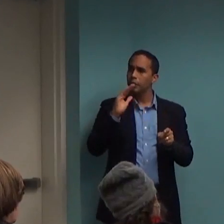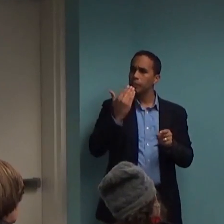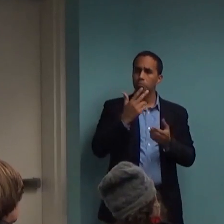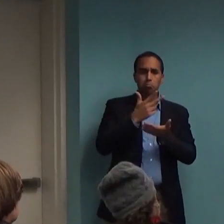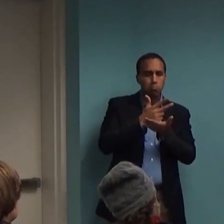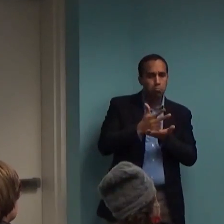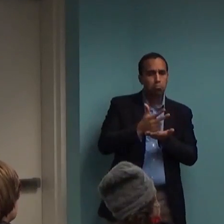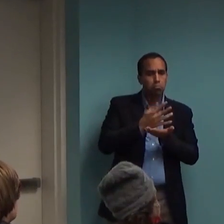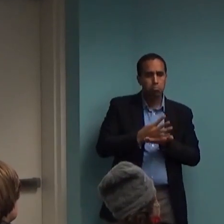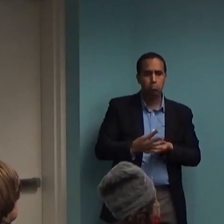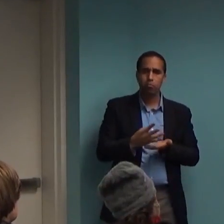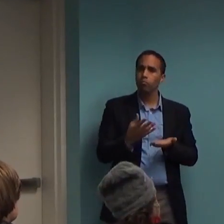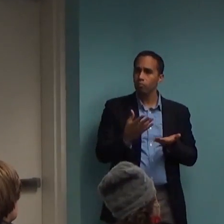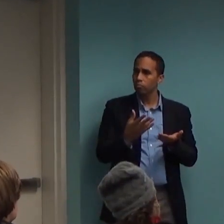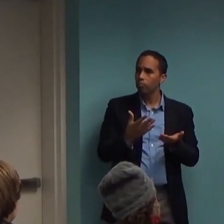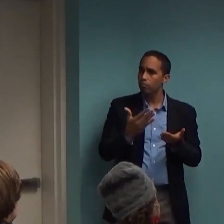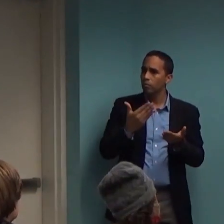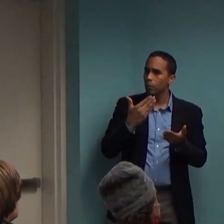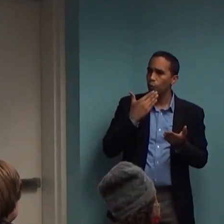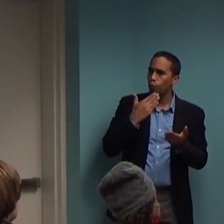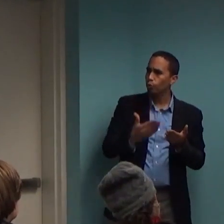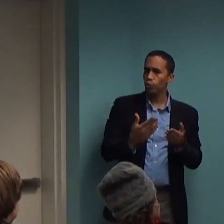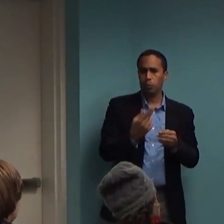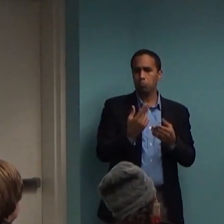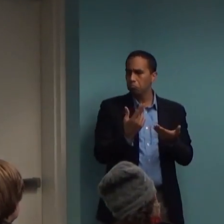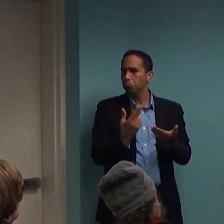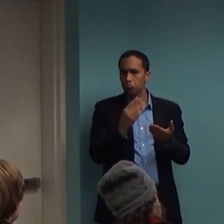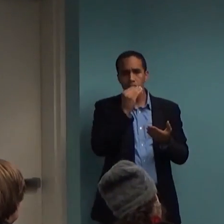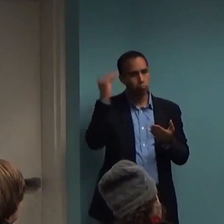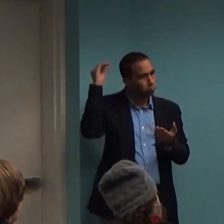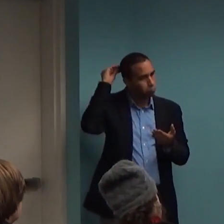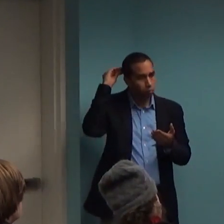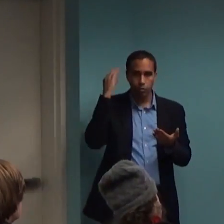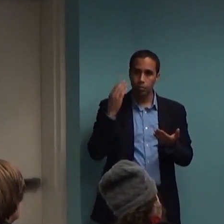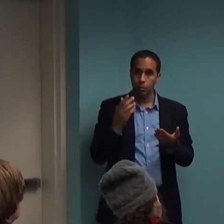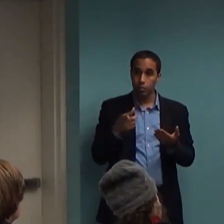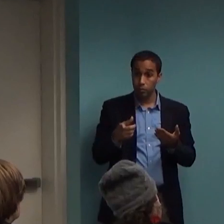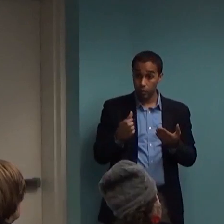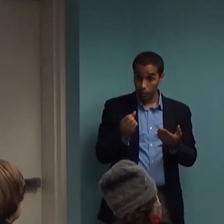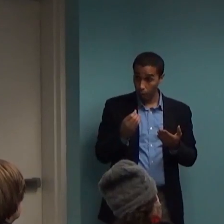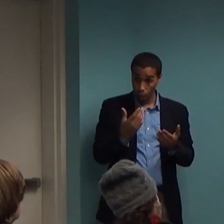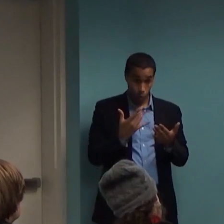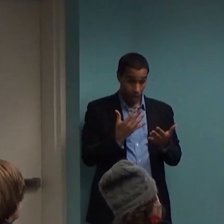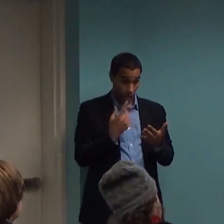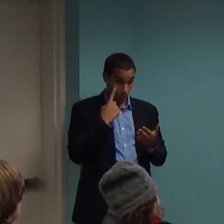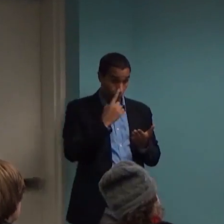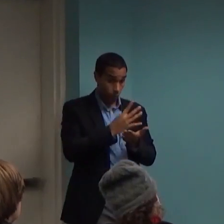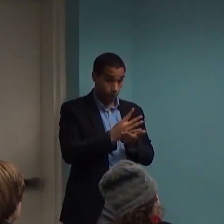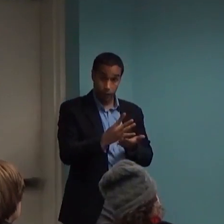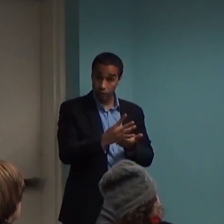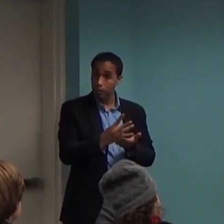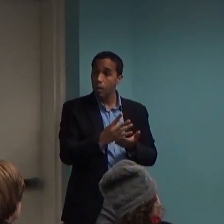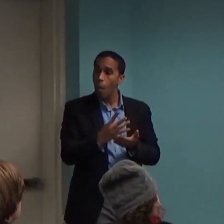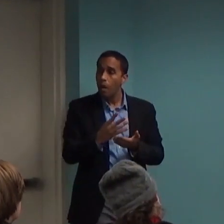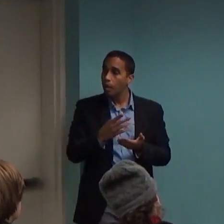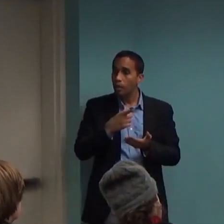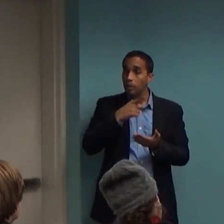decent rule of thumb. You don't expect improvement for four weeks. Well, no, no. You could see improvement before that for sure. And I would say